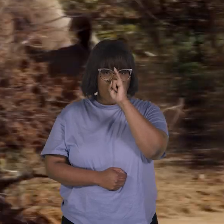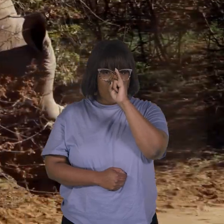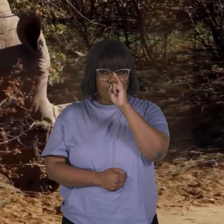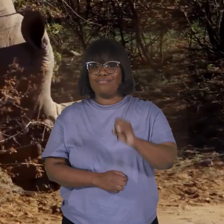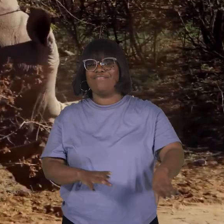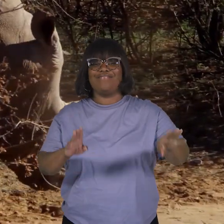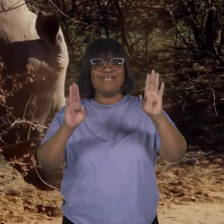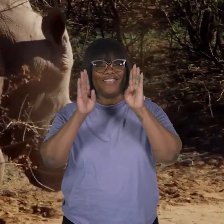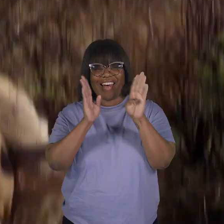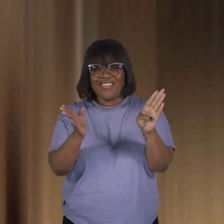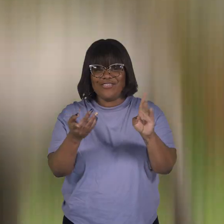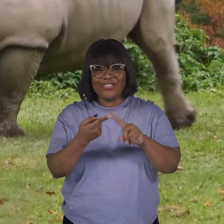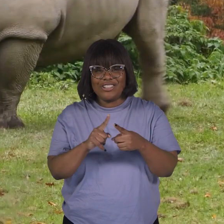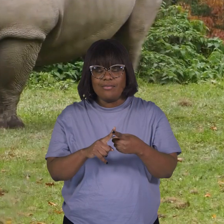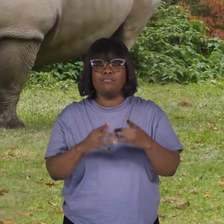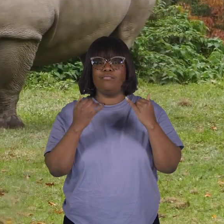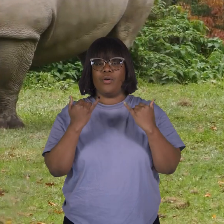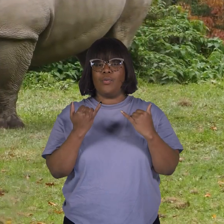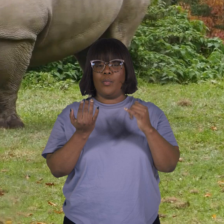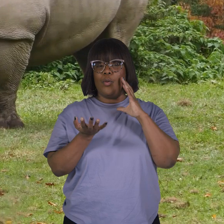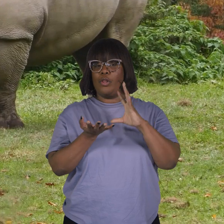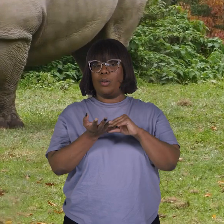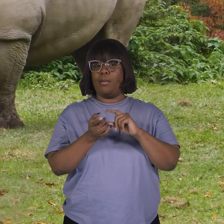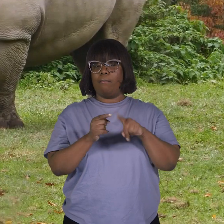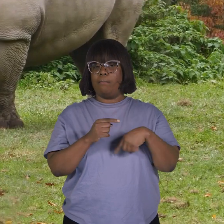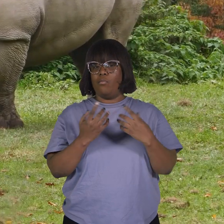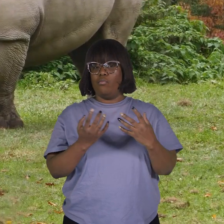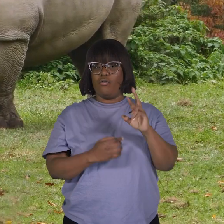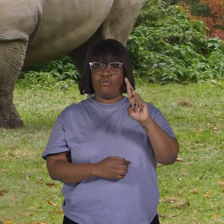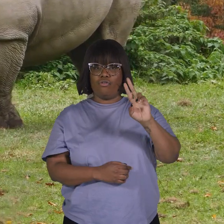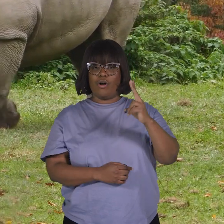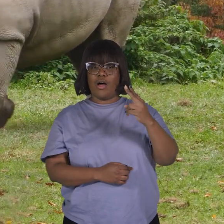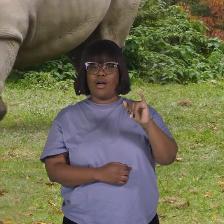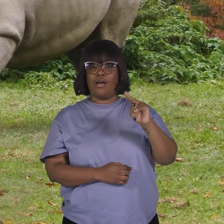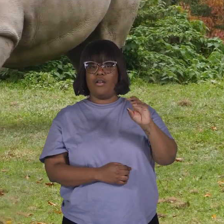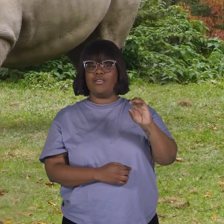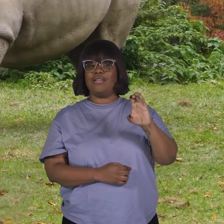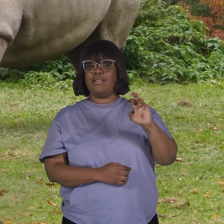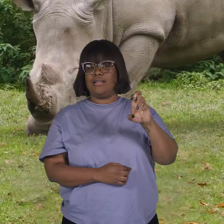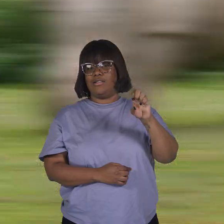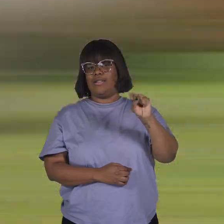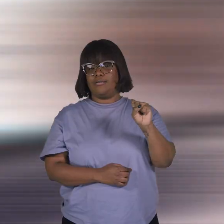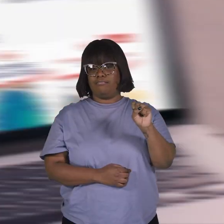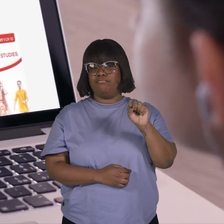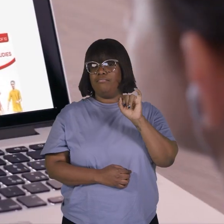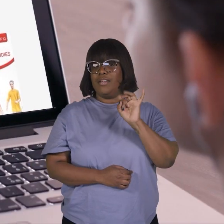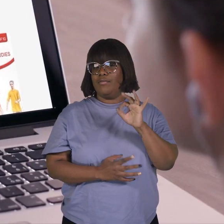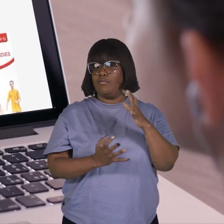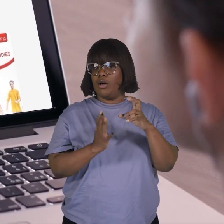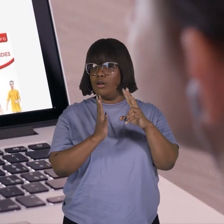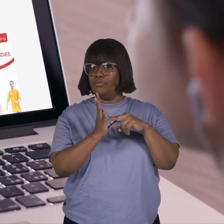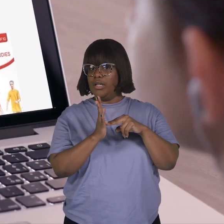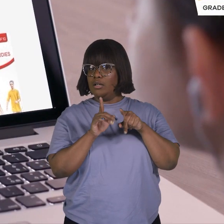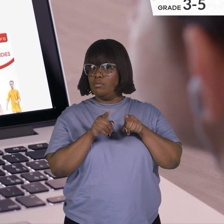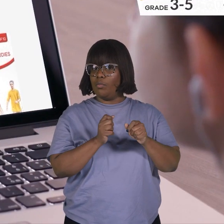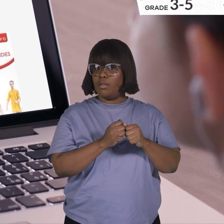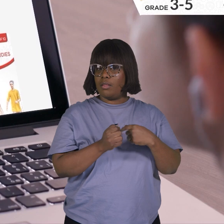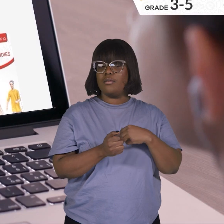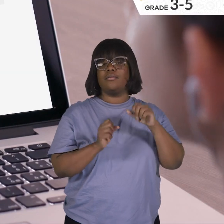Hi, friends. Today, we are going to learn all about rhinoceroses. If you want to read along with us, you can